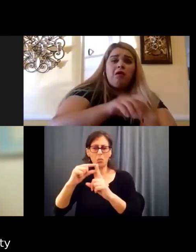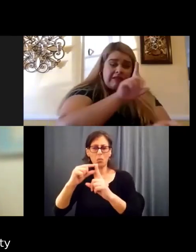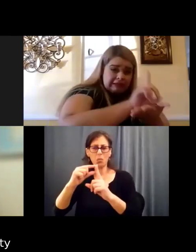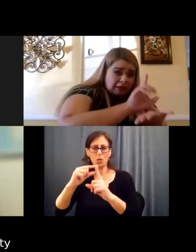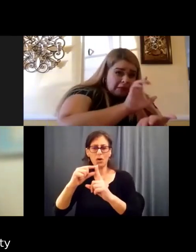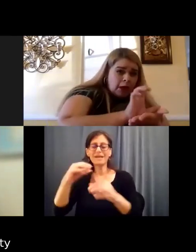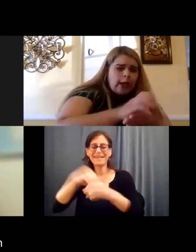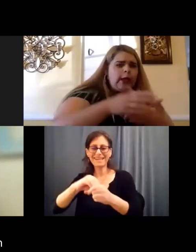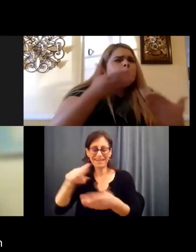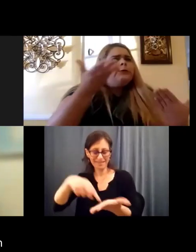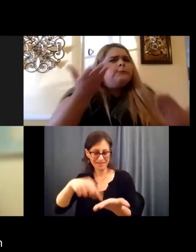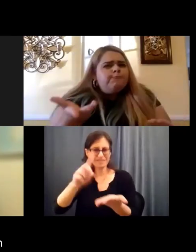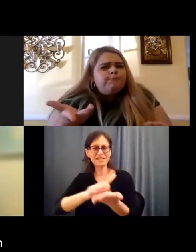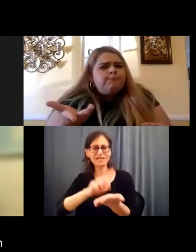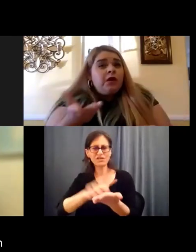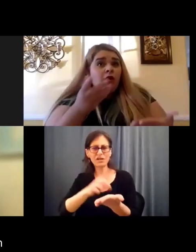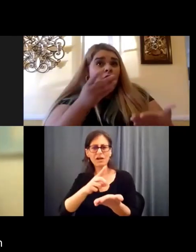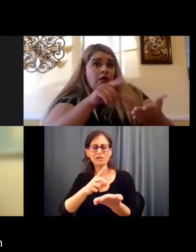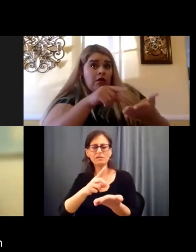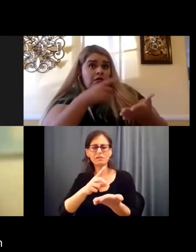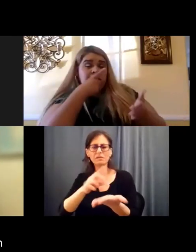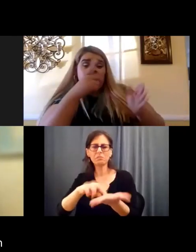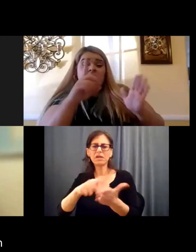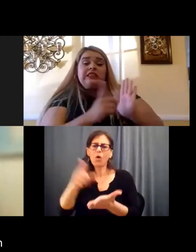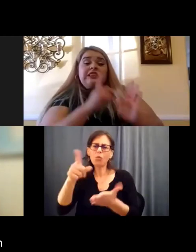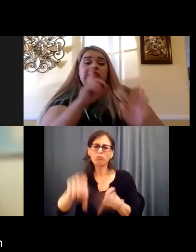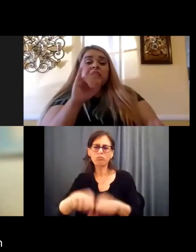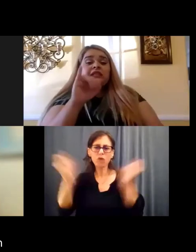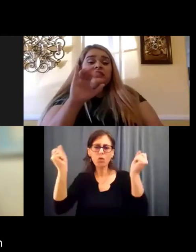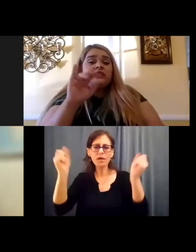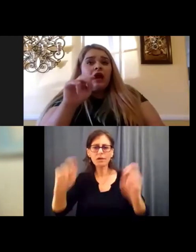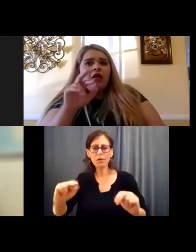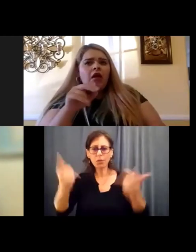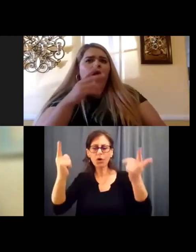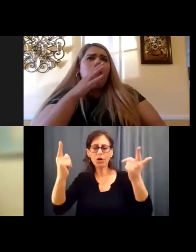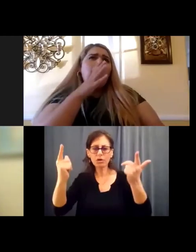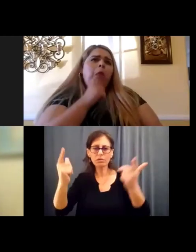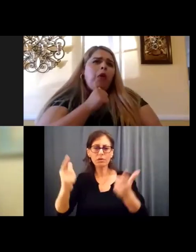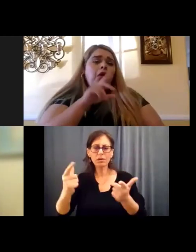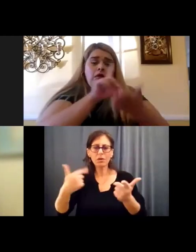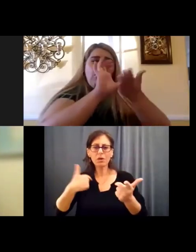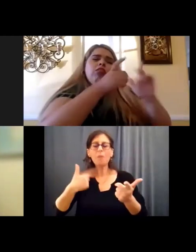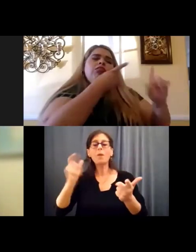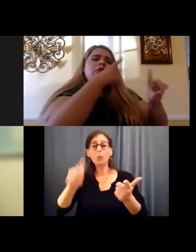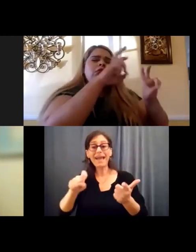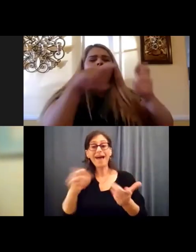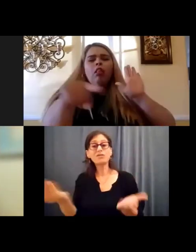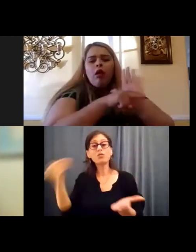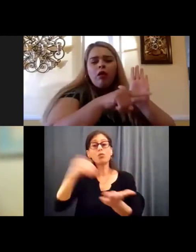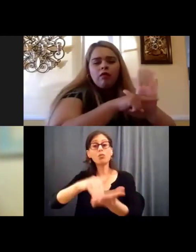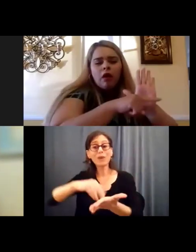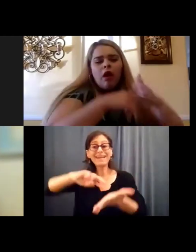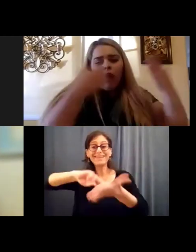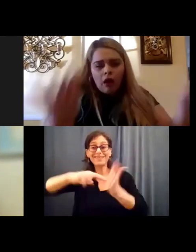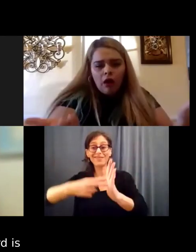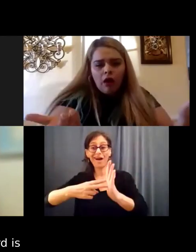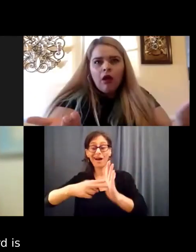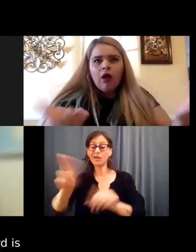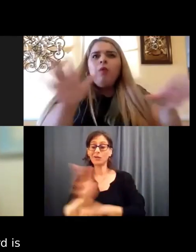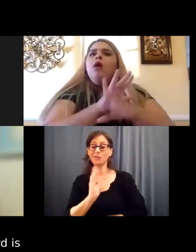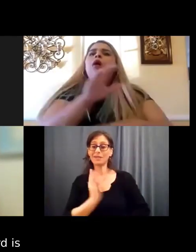Webster's dictionary is about, you know, being broken and that kind of thing, redefining that with our identity